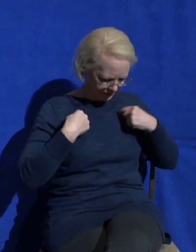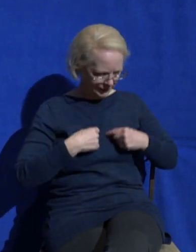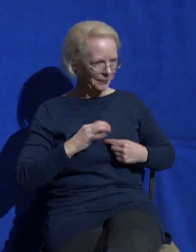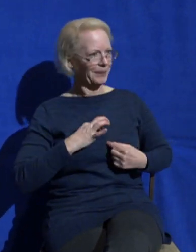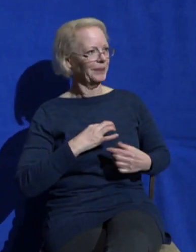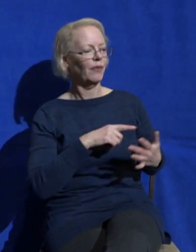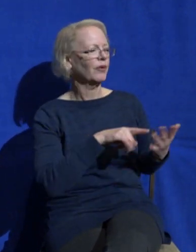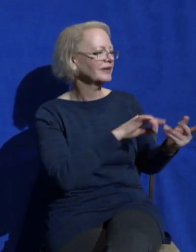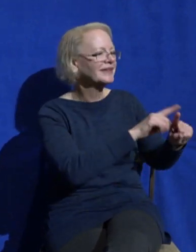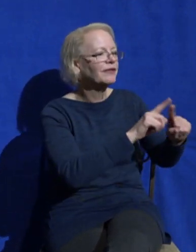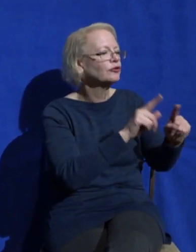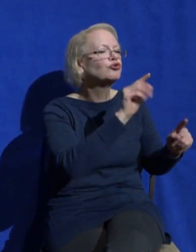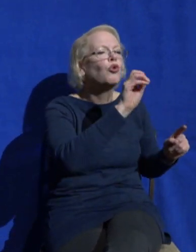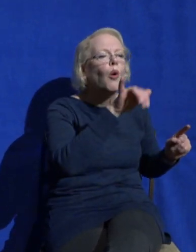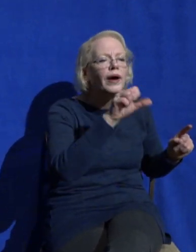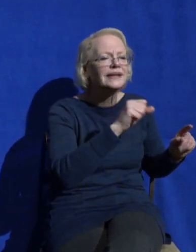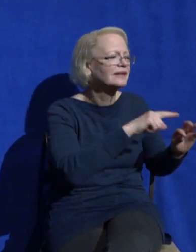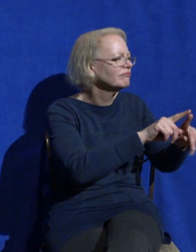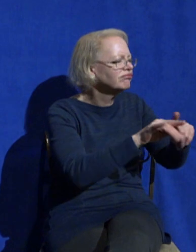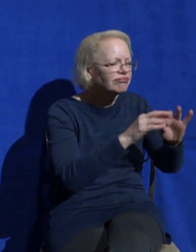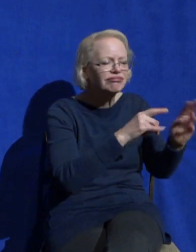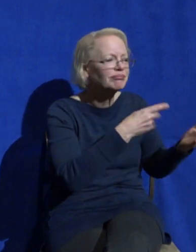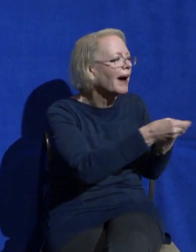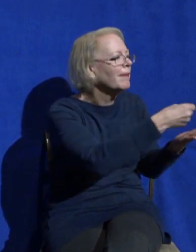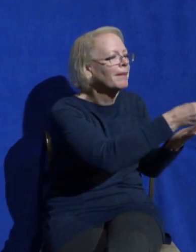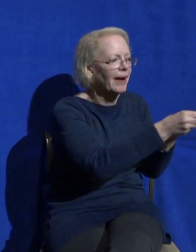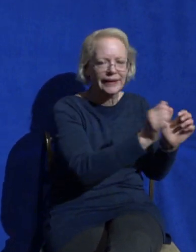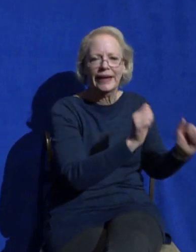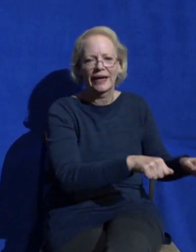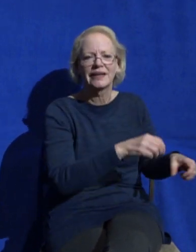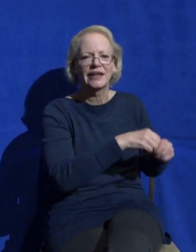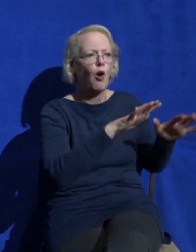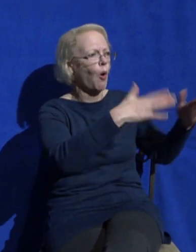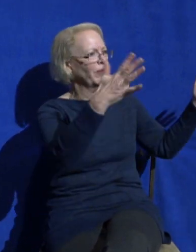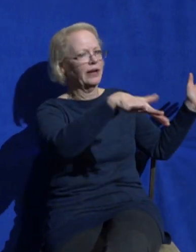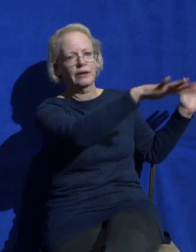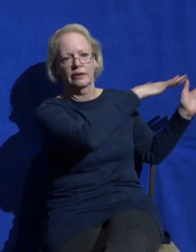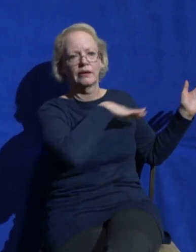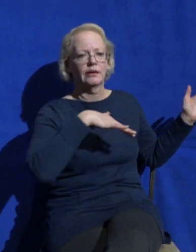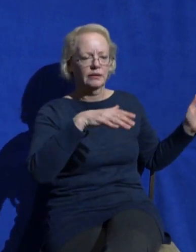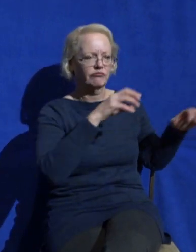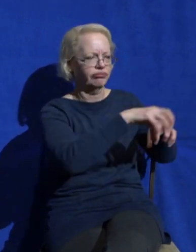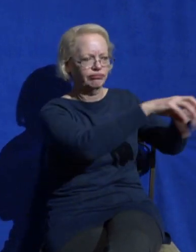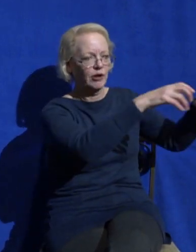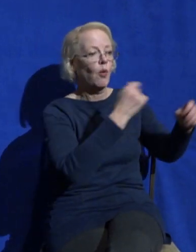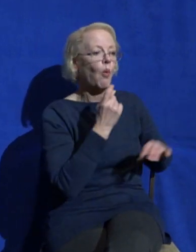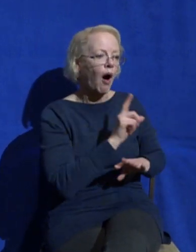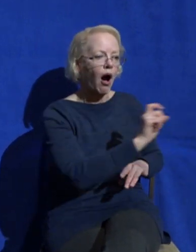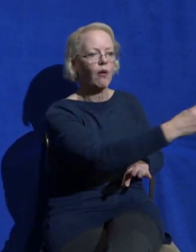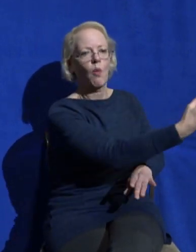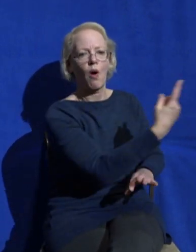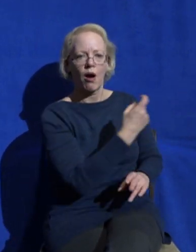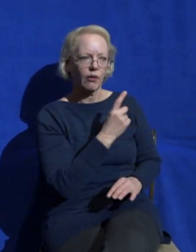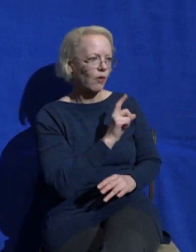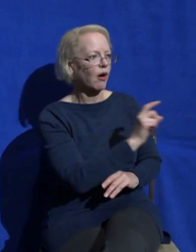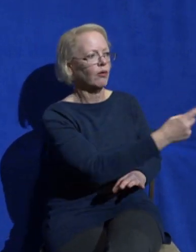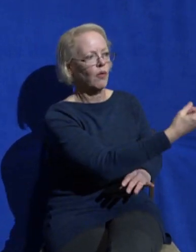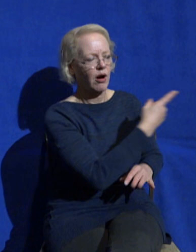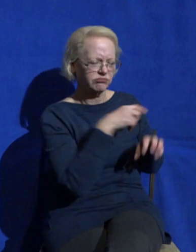all kinds of different things and you walk up and down these aisles that are jam packed with vendors